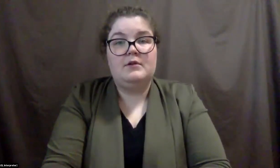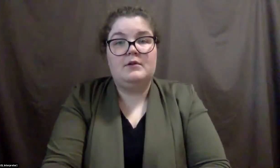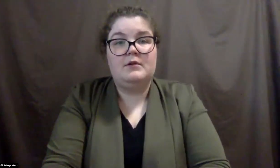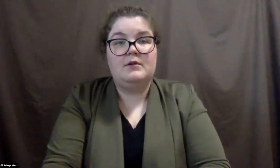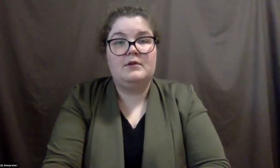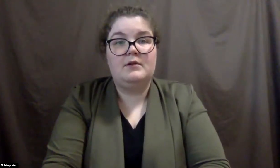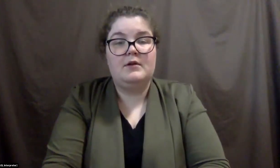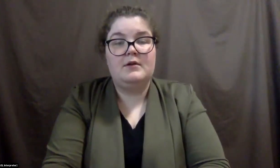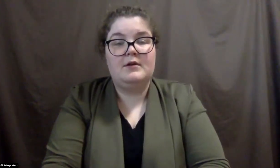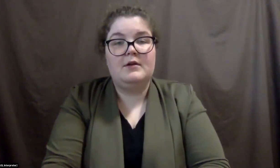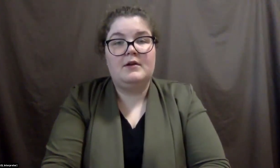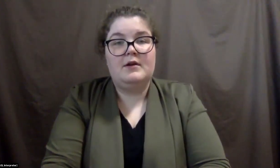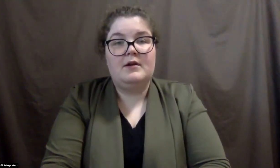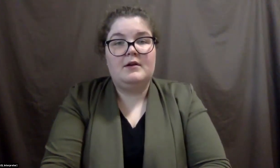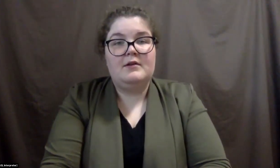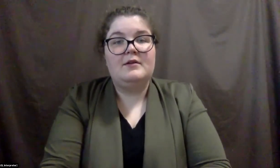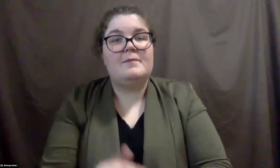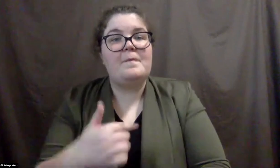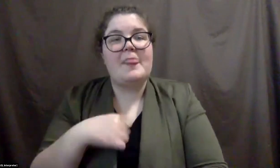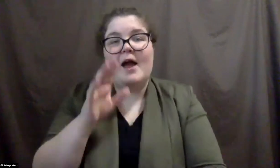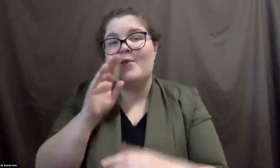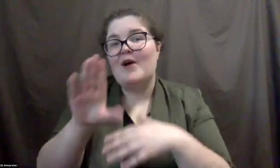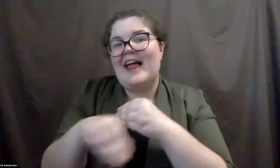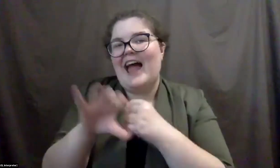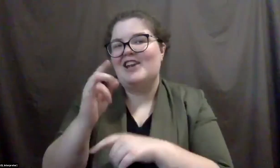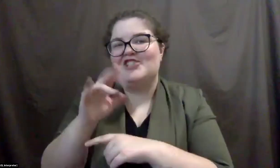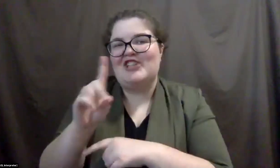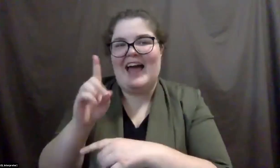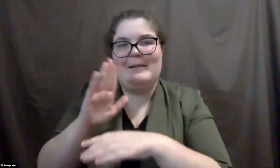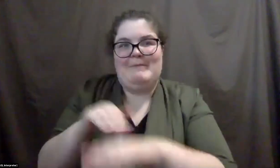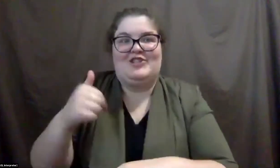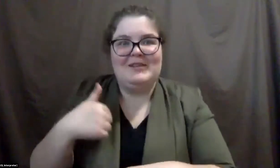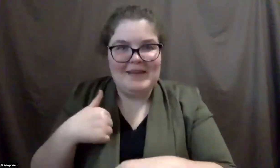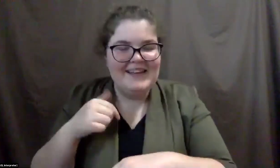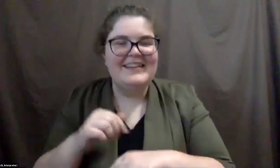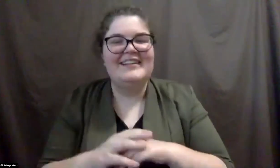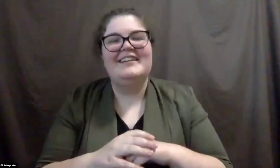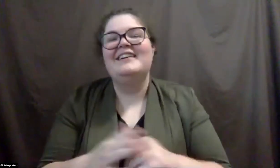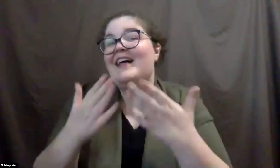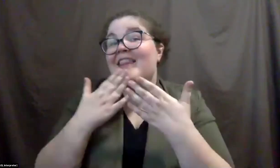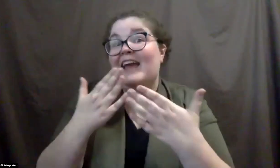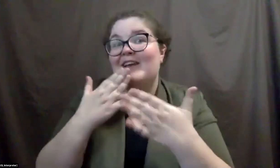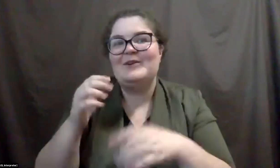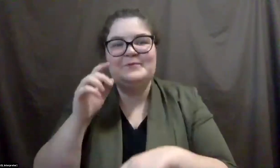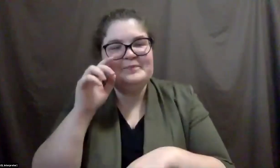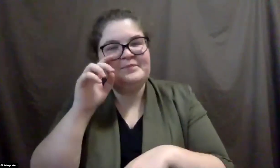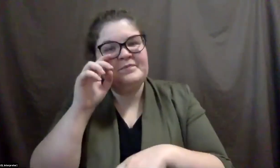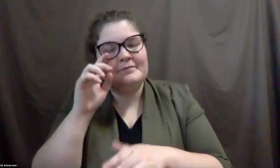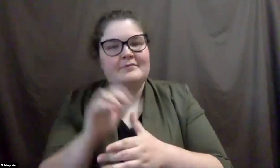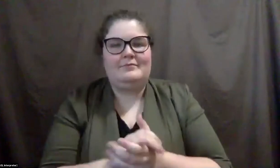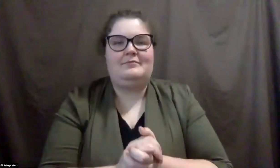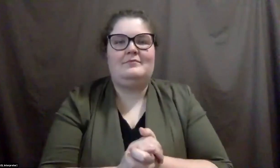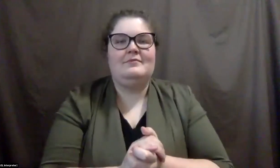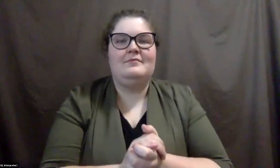Um, I'll add on to that since Chad mentioned me by name. Um, thank you. Um, so